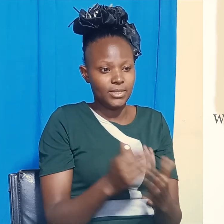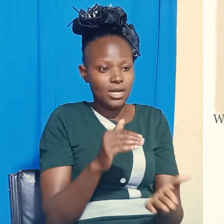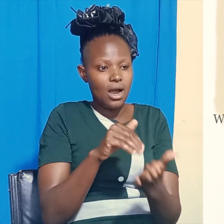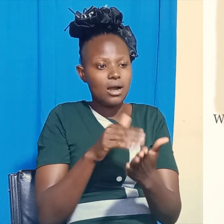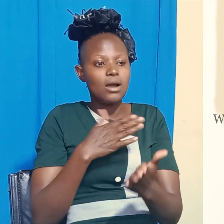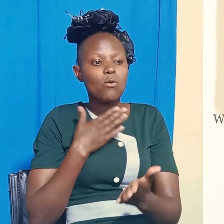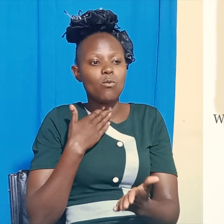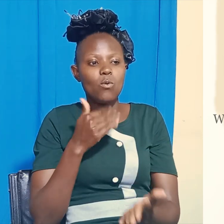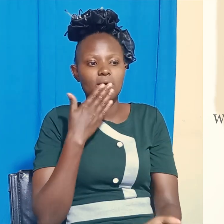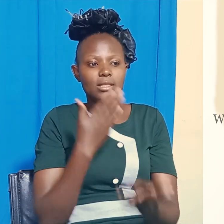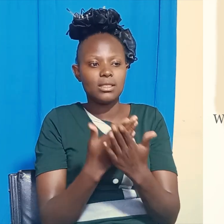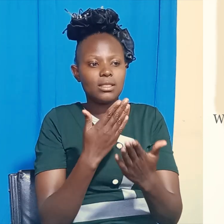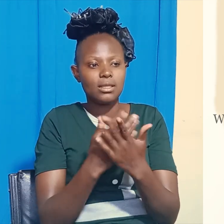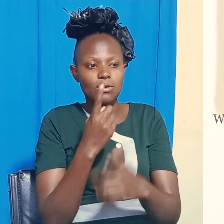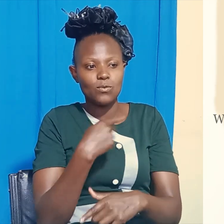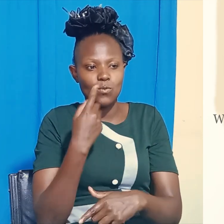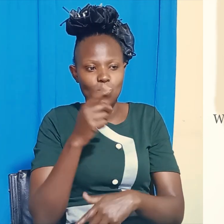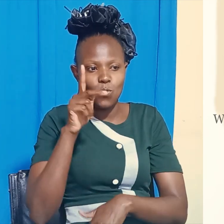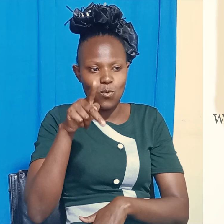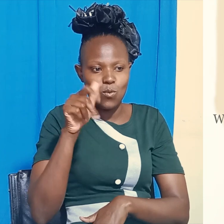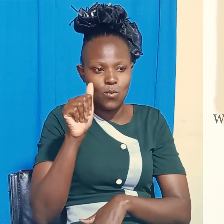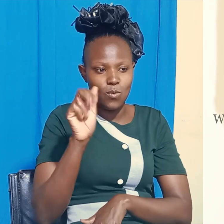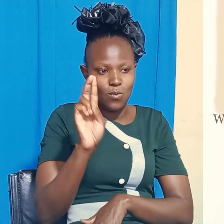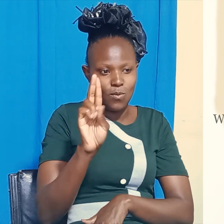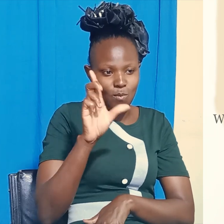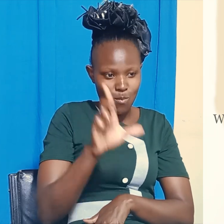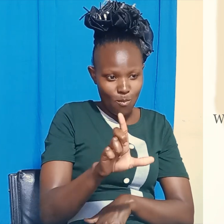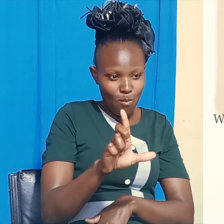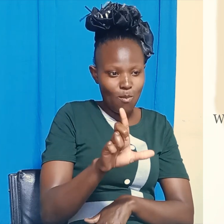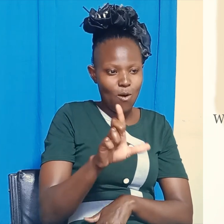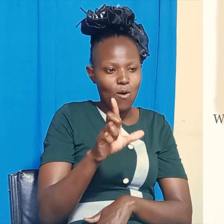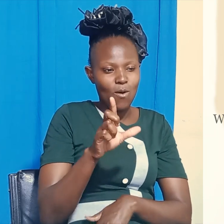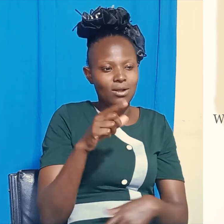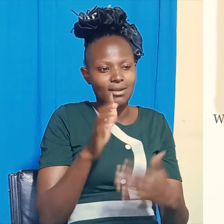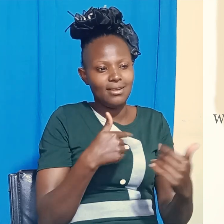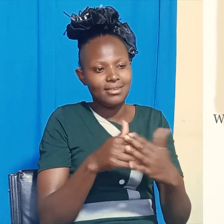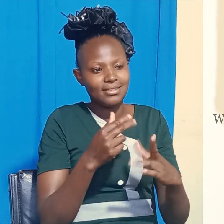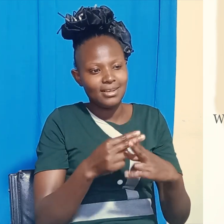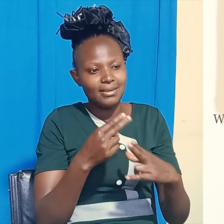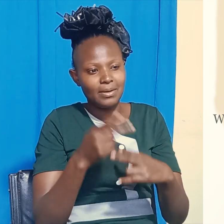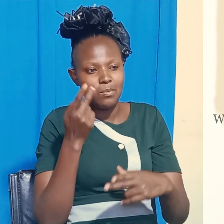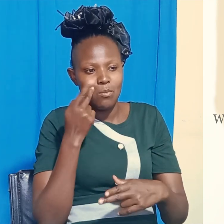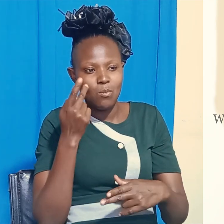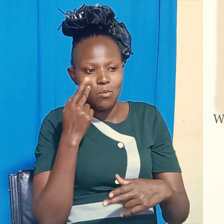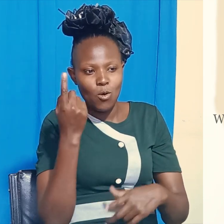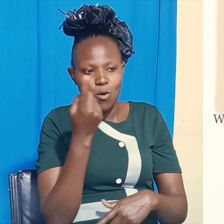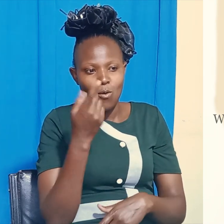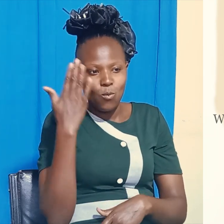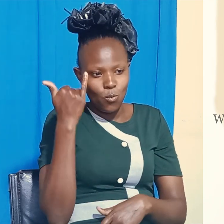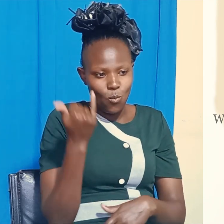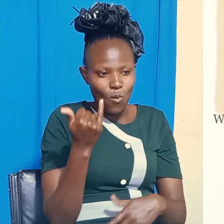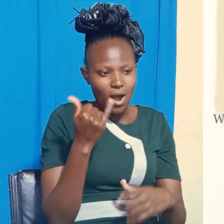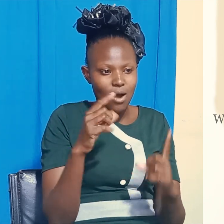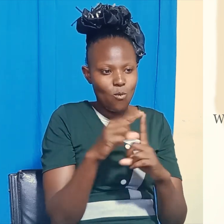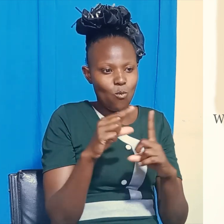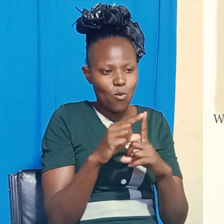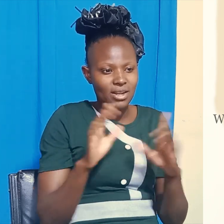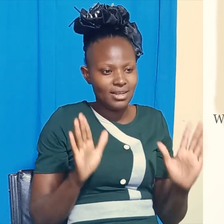thank Mr. Foreran for the wonderful encouragement and God bless you